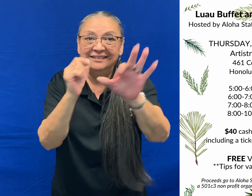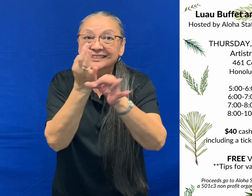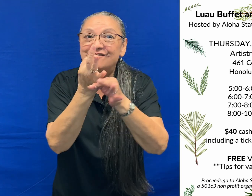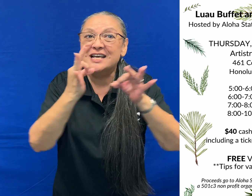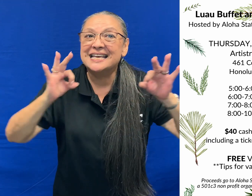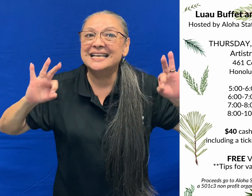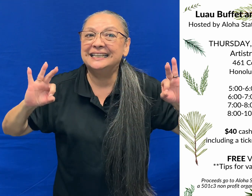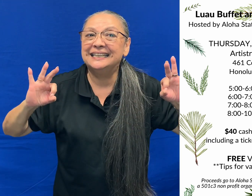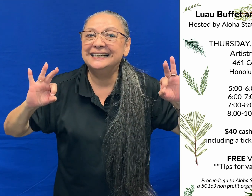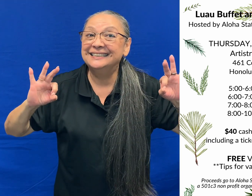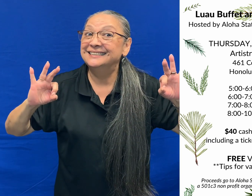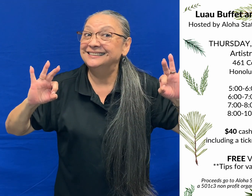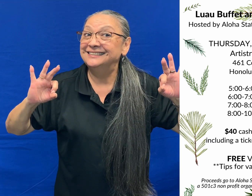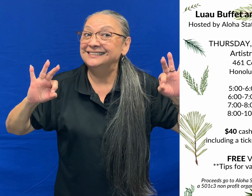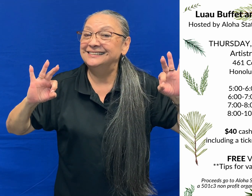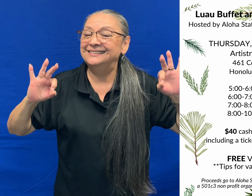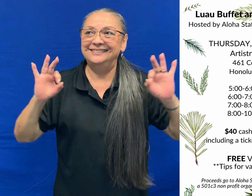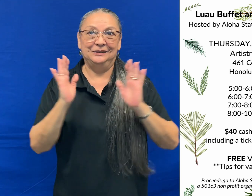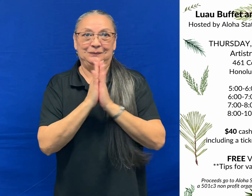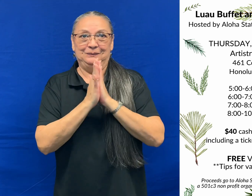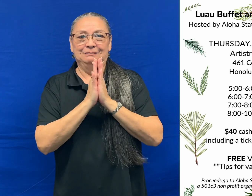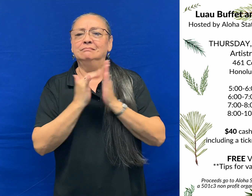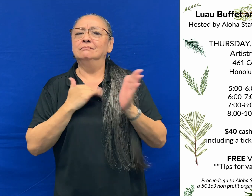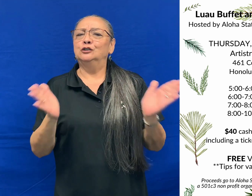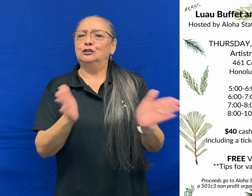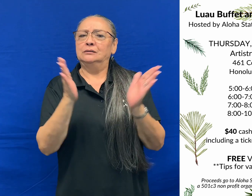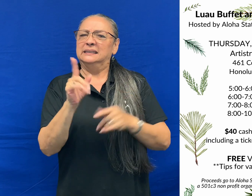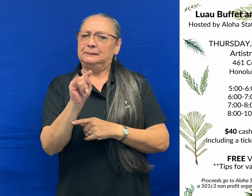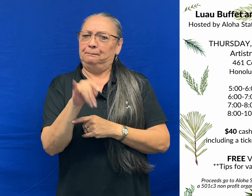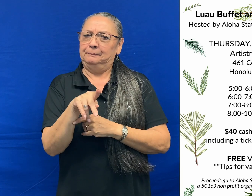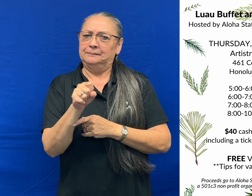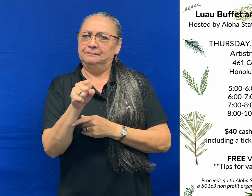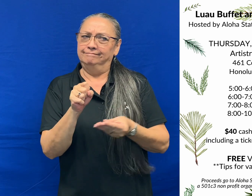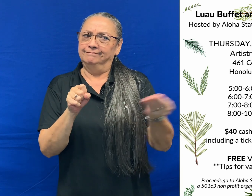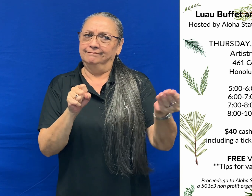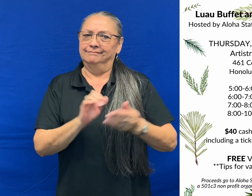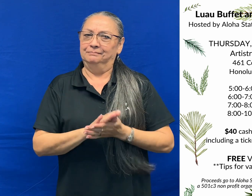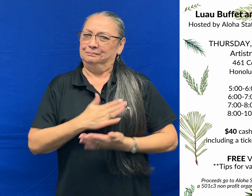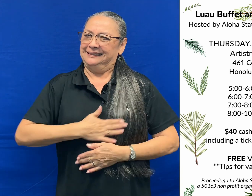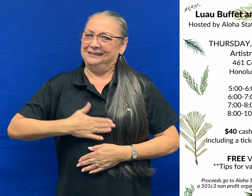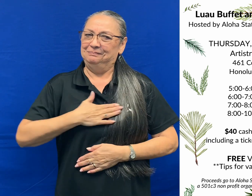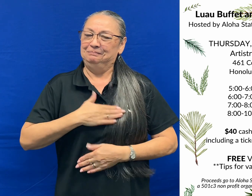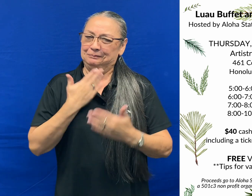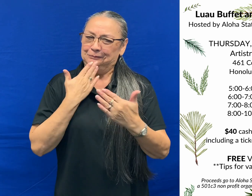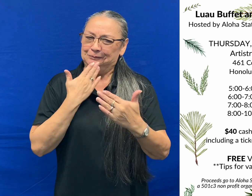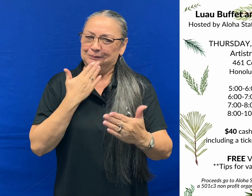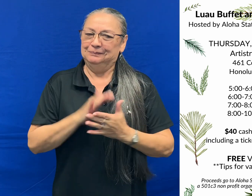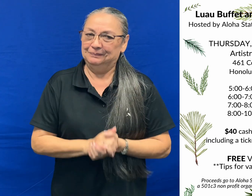to find. The good news is ASAD will provide valet parking at no charge to you. However,